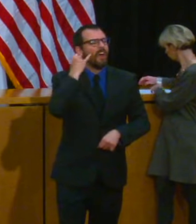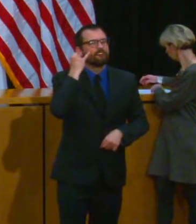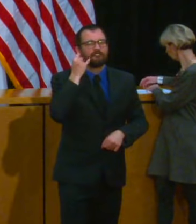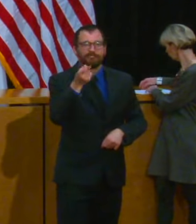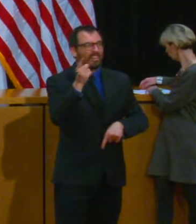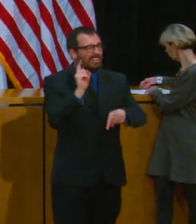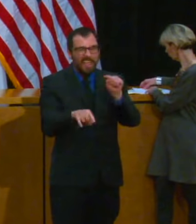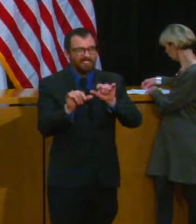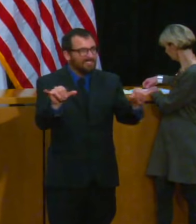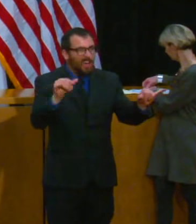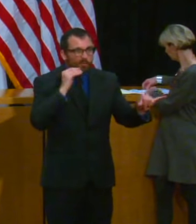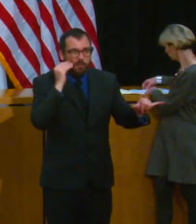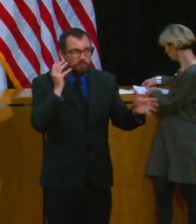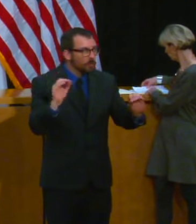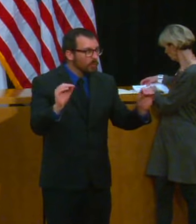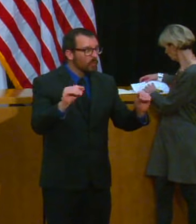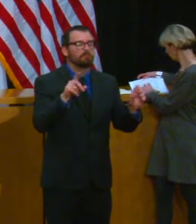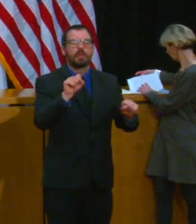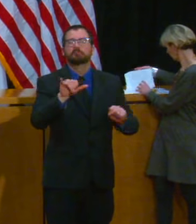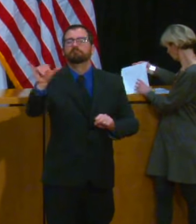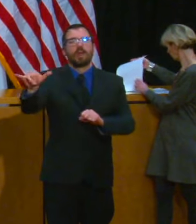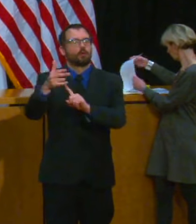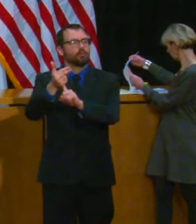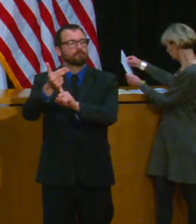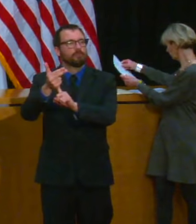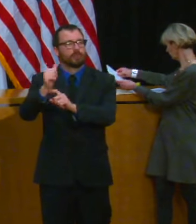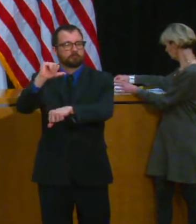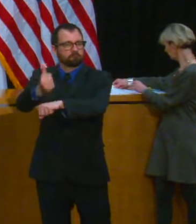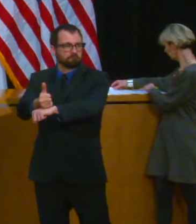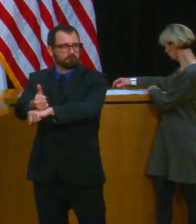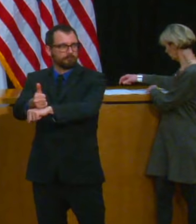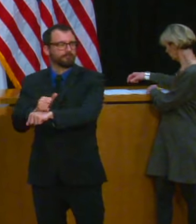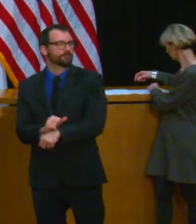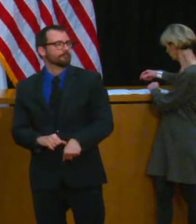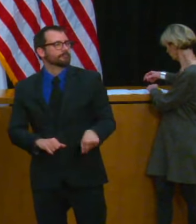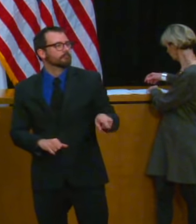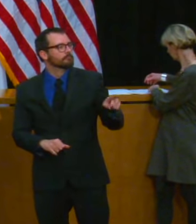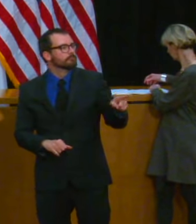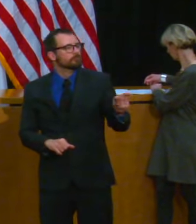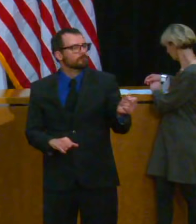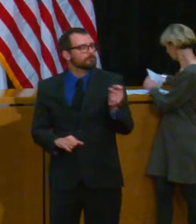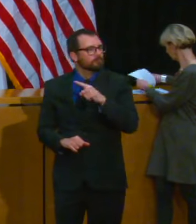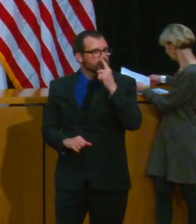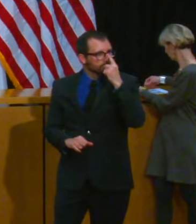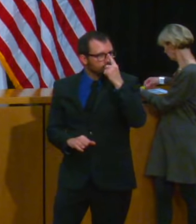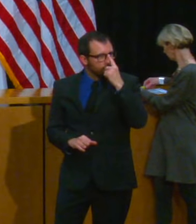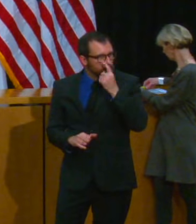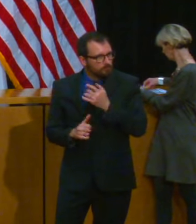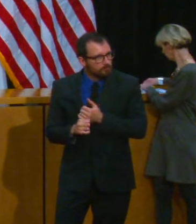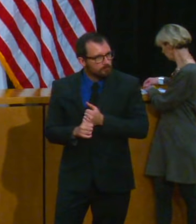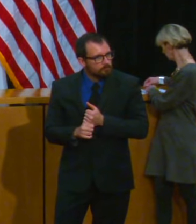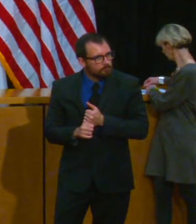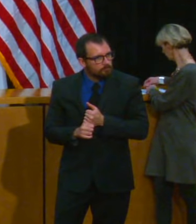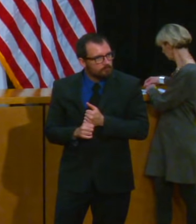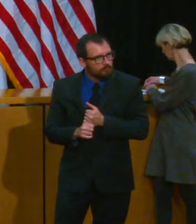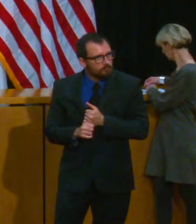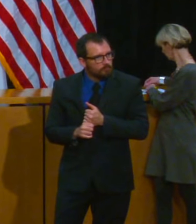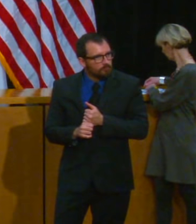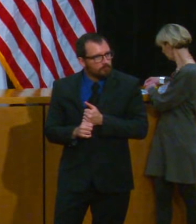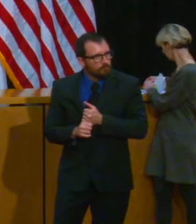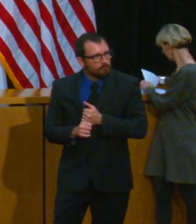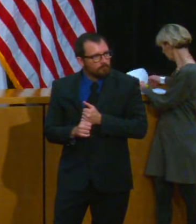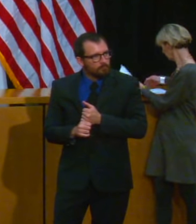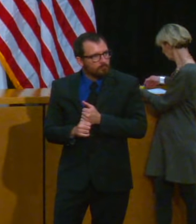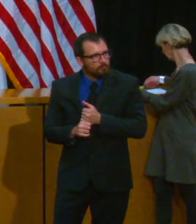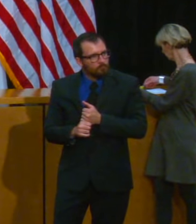shortening and borrowing bill that you filed has been held up in the House while they take their internal rules for 20 seconds Just how time sensitive